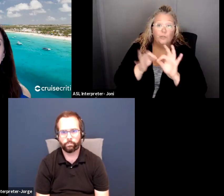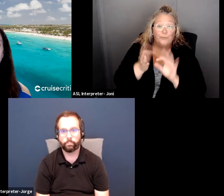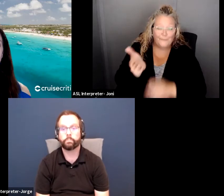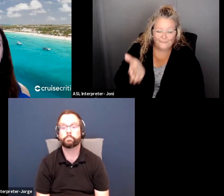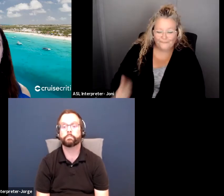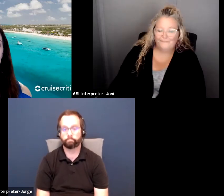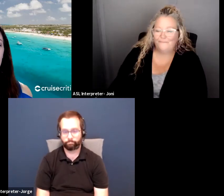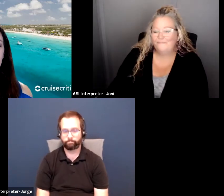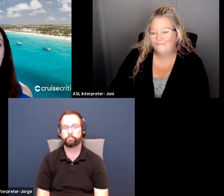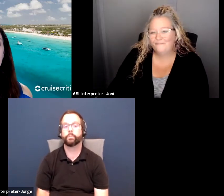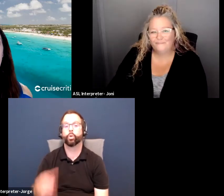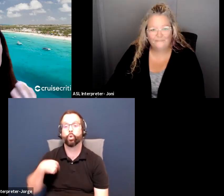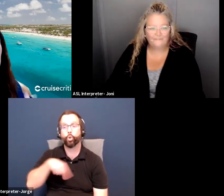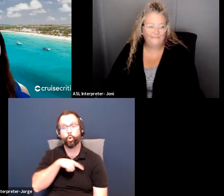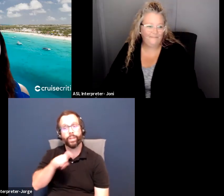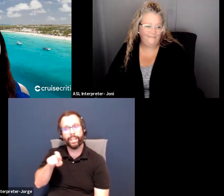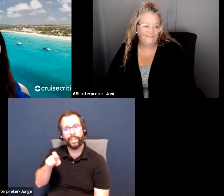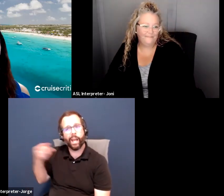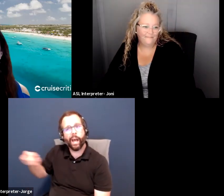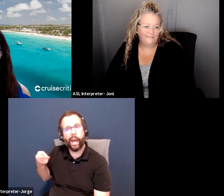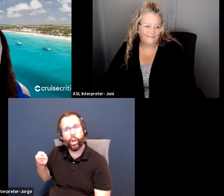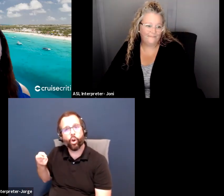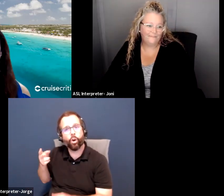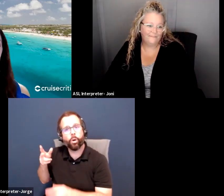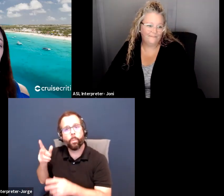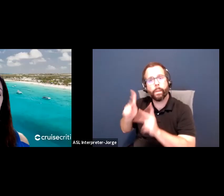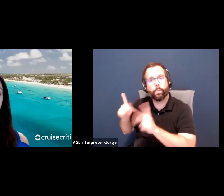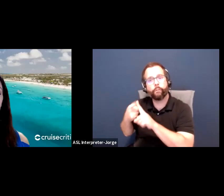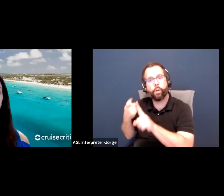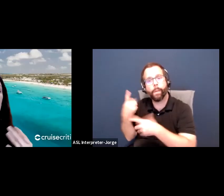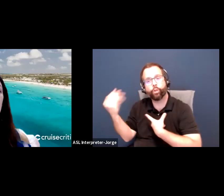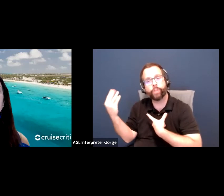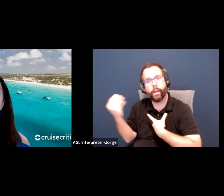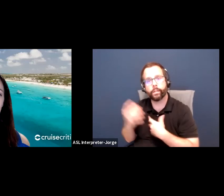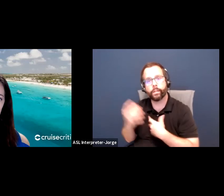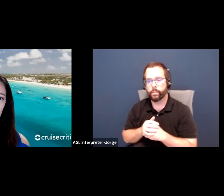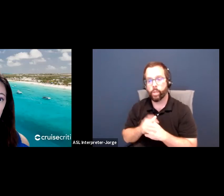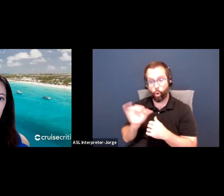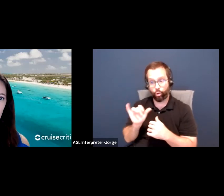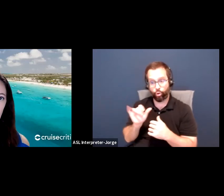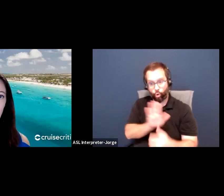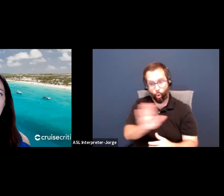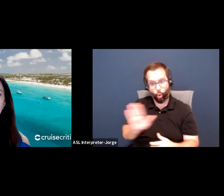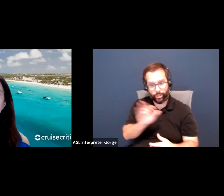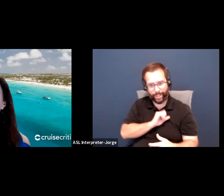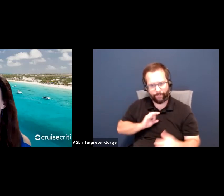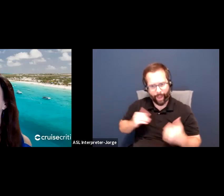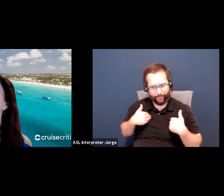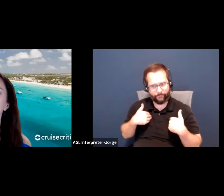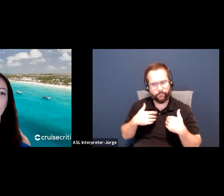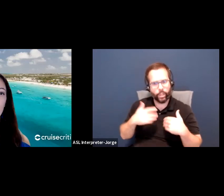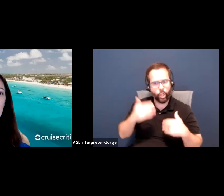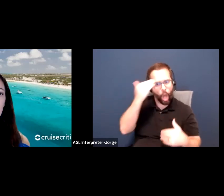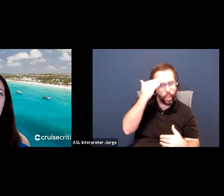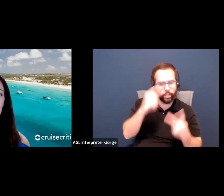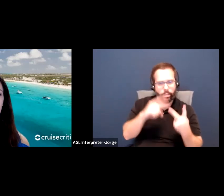that? And then does your team even have the talent, the knowledge, skills, and abilities to complete this goal successfully? So if you're saying we're going to